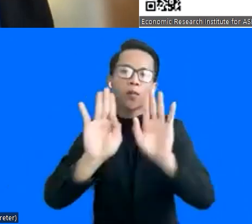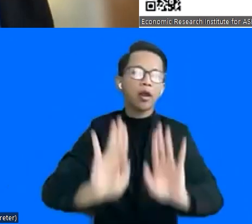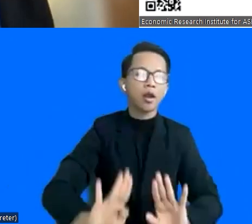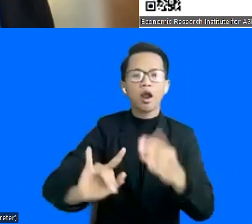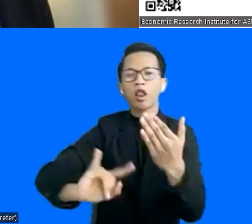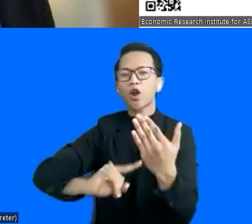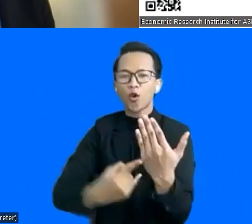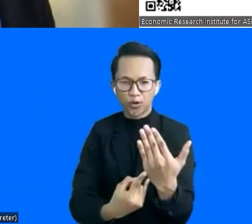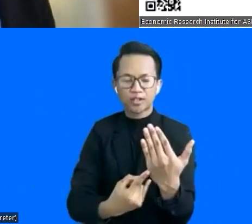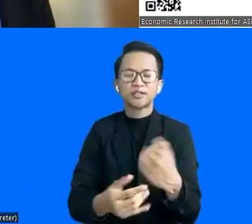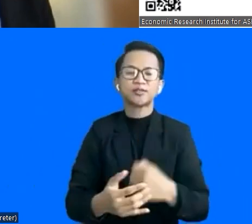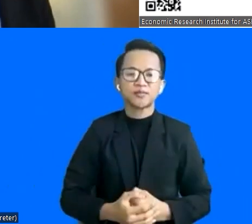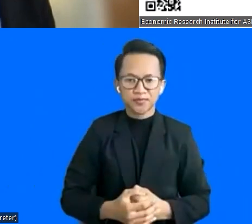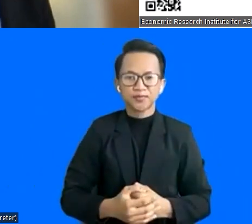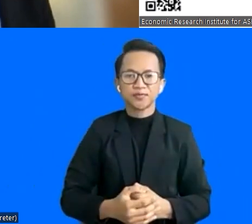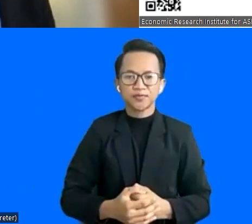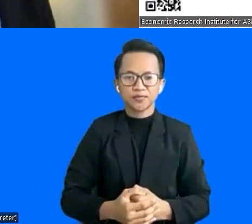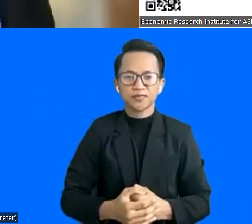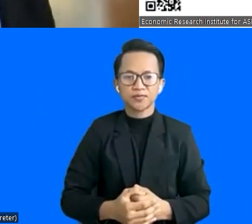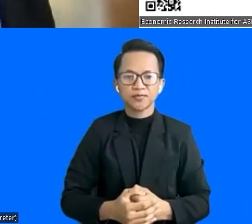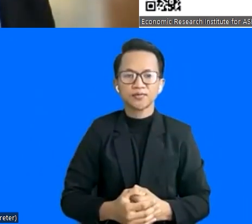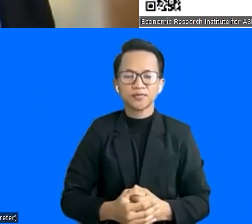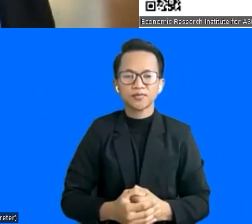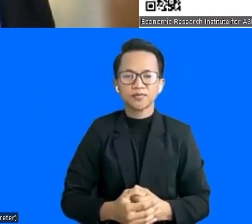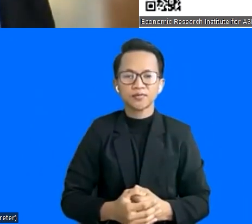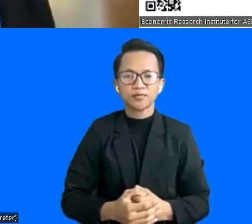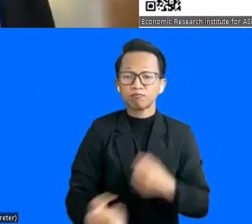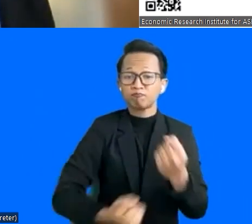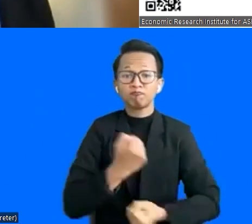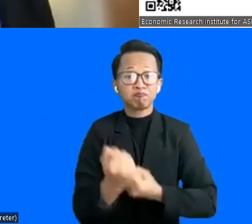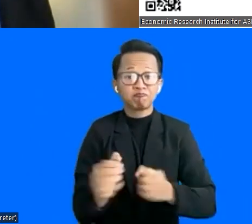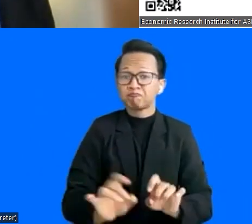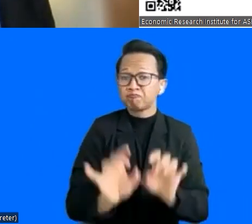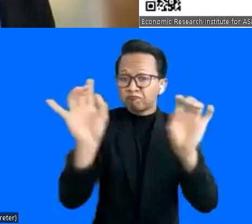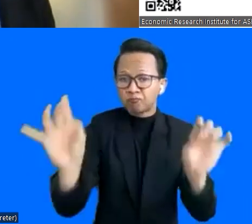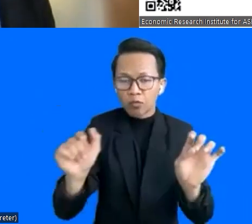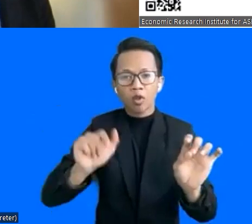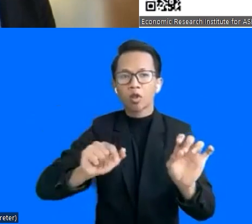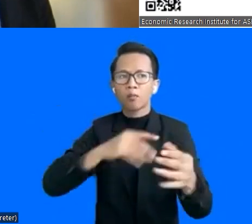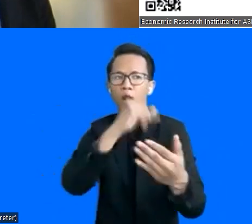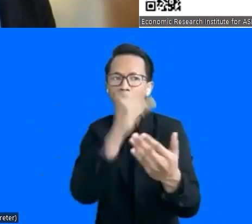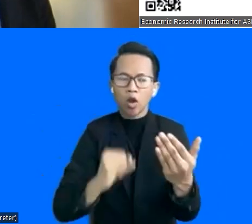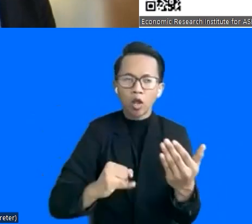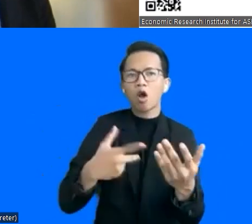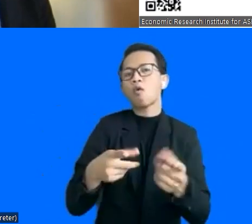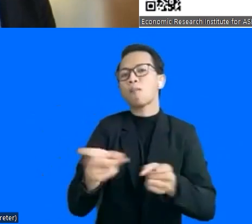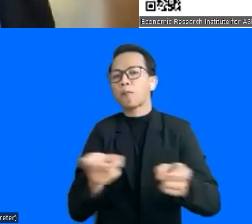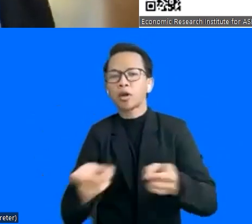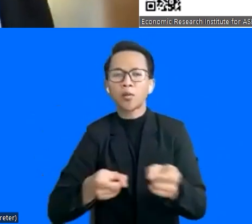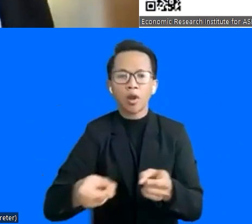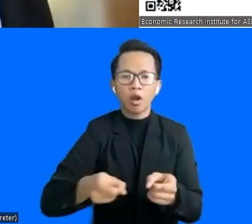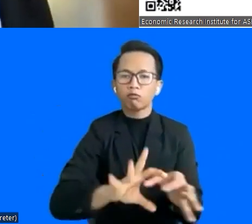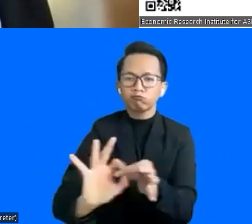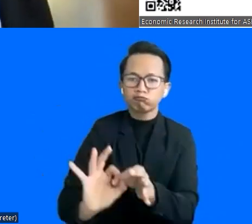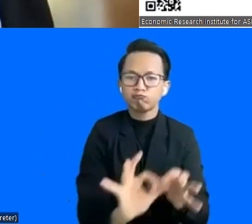Proven base, strength, and accomplishment in entrepreneurship and innovation, ecosystem design and management, partner and vendor management,